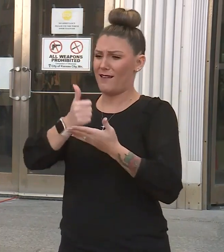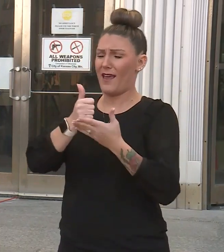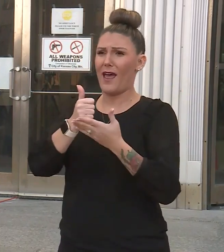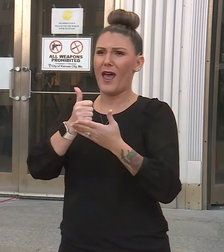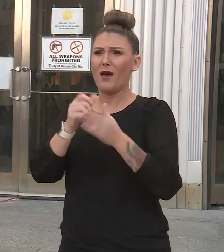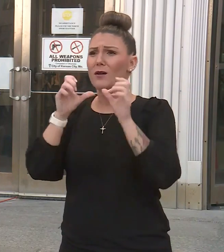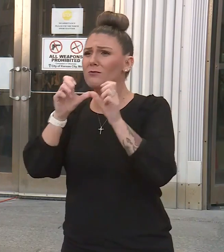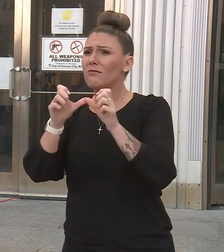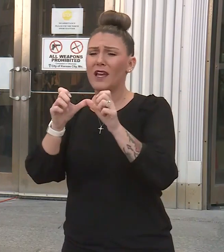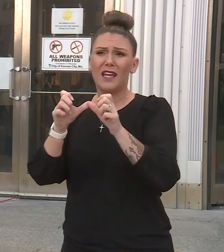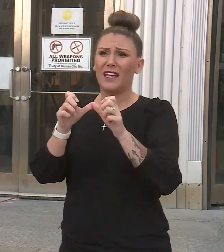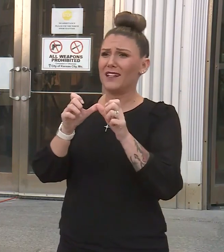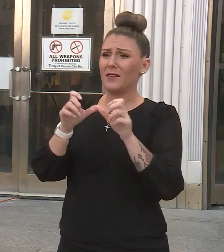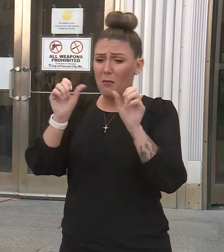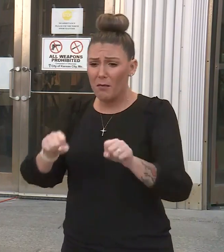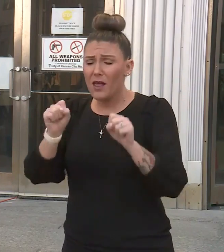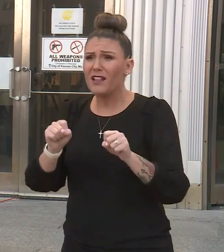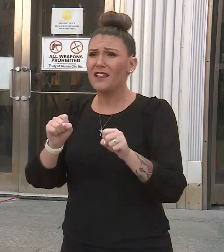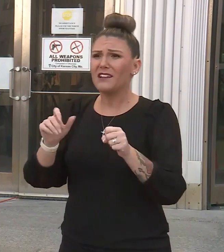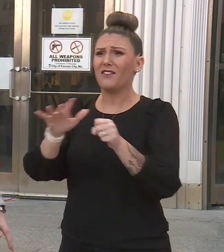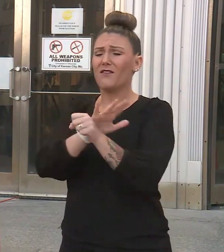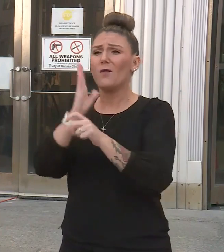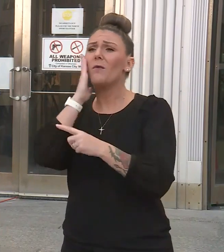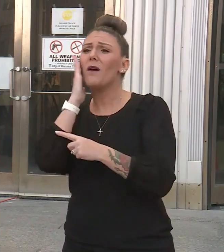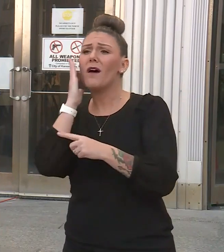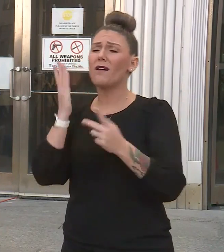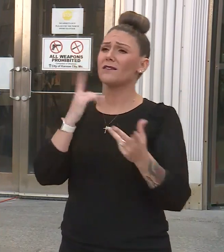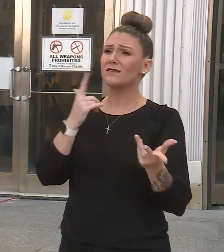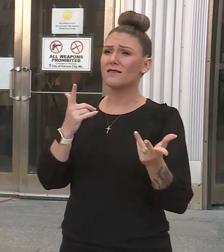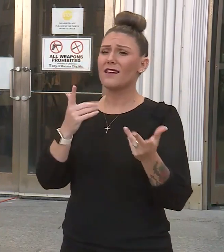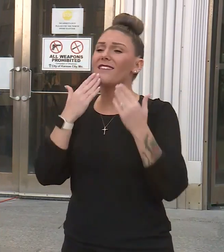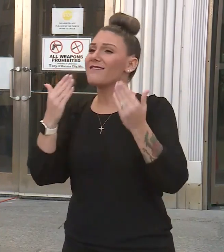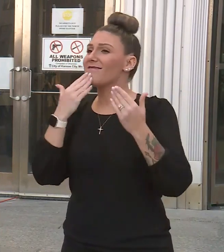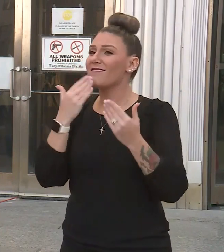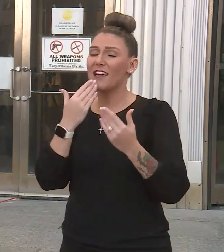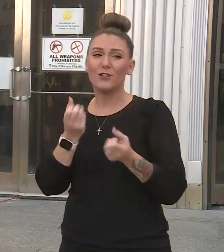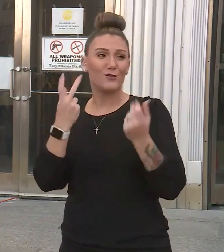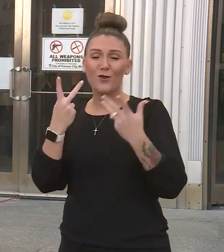some type of capacity within the region. Thank you so much, Mayor and Dr. Archer.